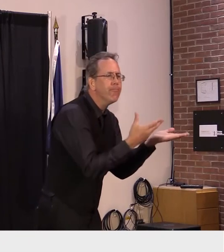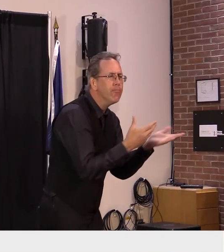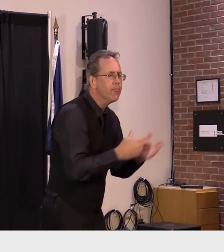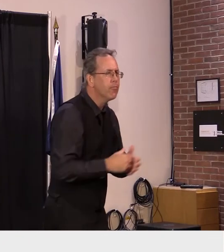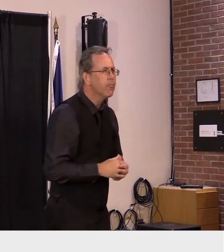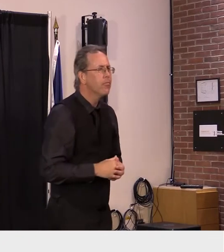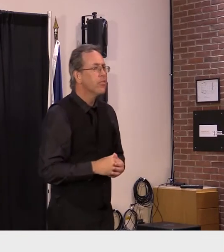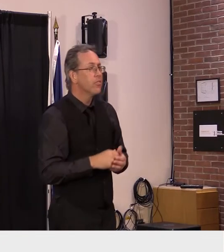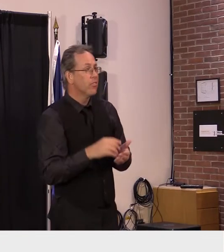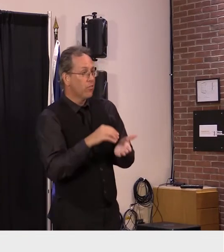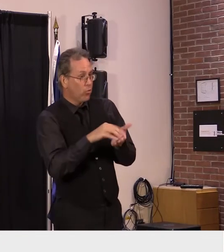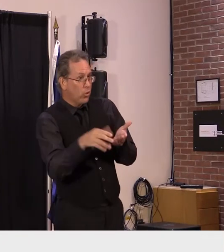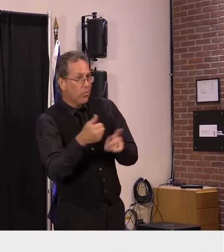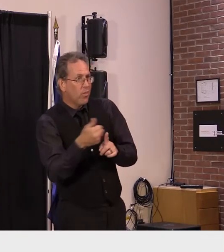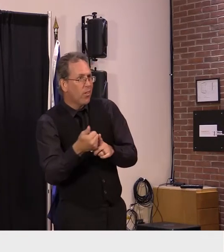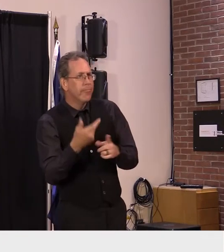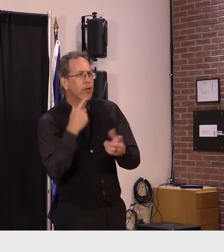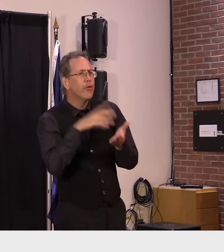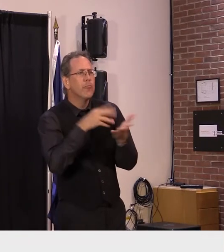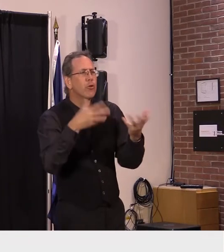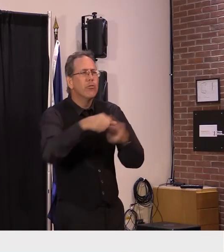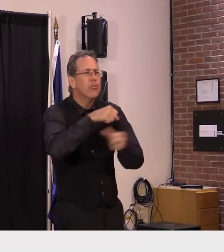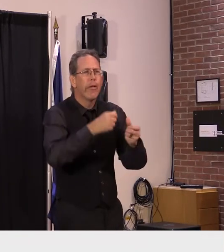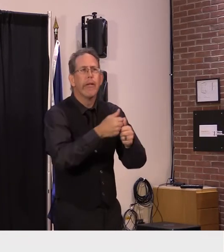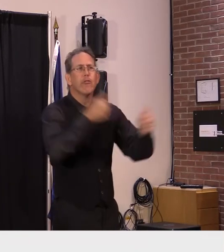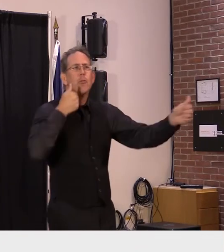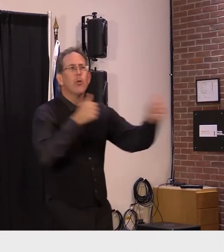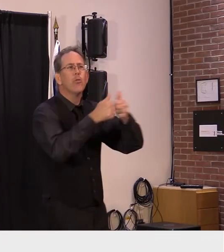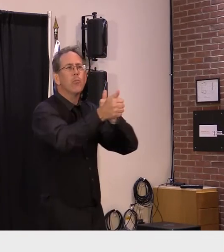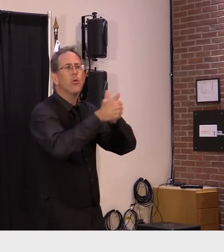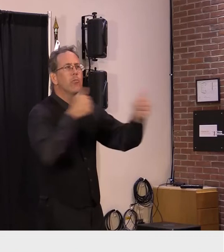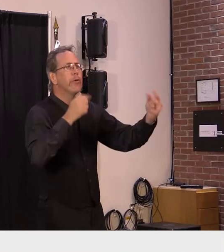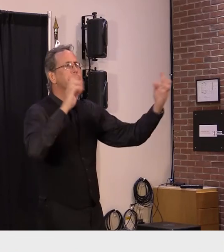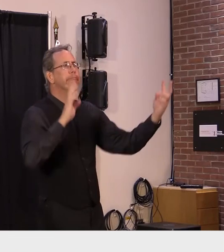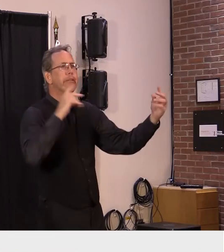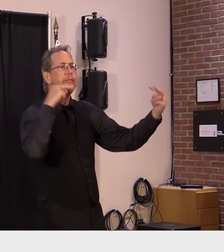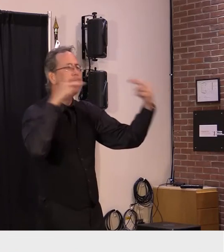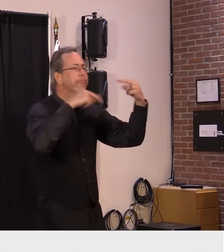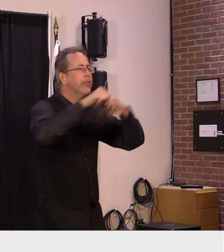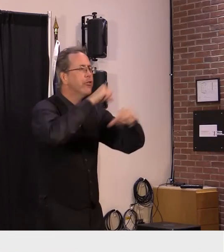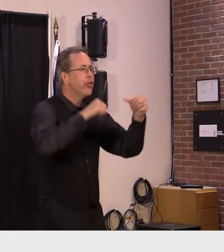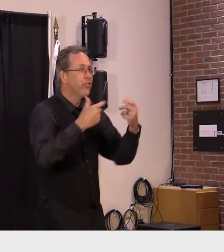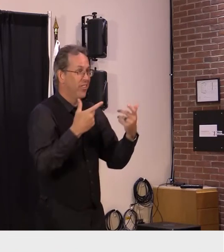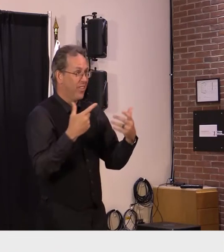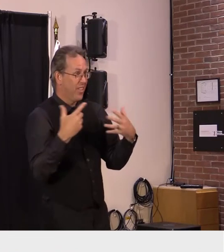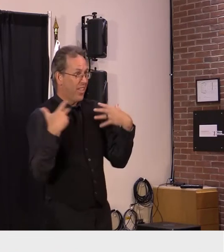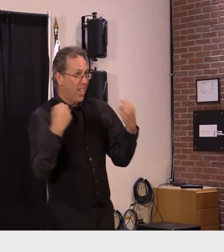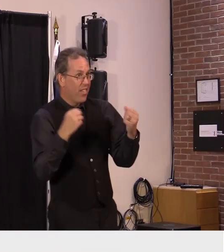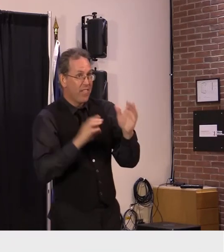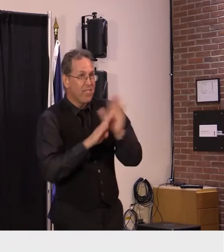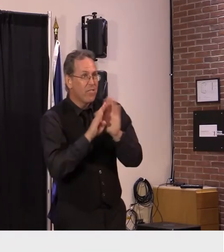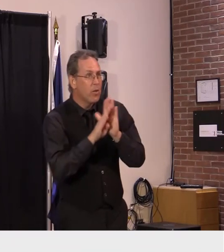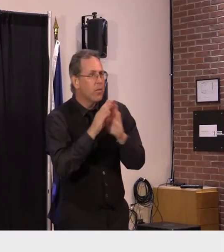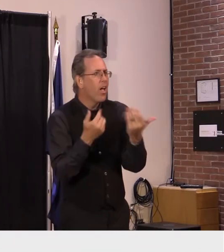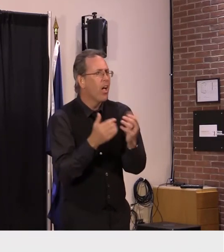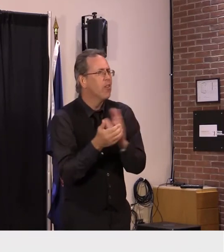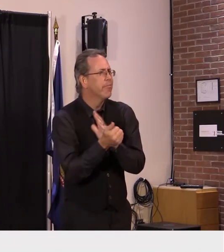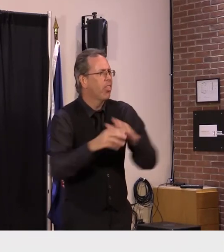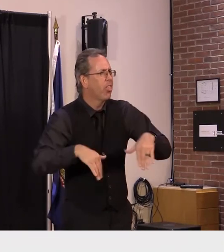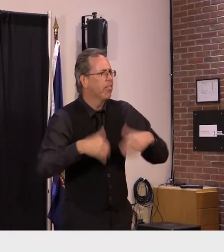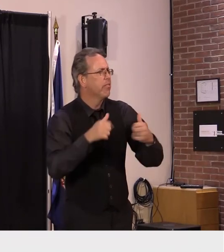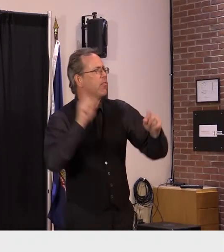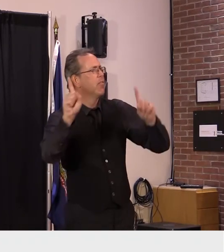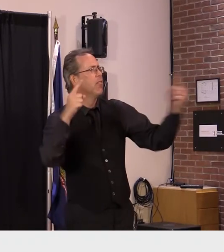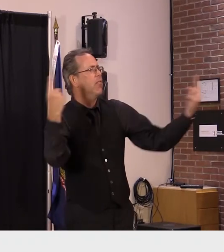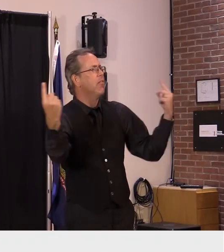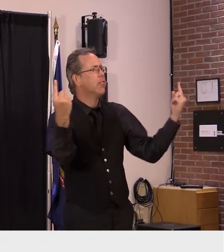those opportunities for regular healthy academic development and social development so i think you know as a state as i was describing we